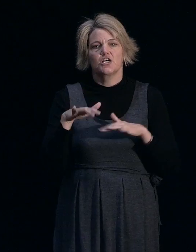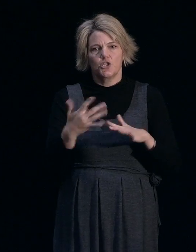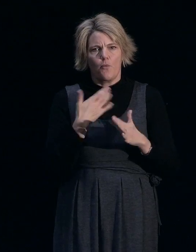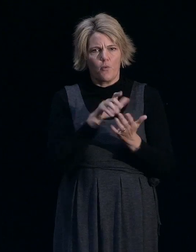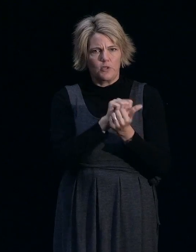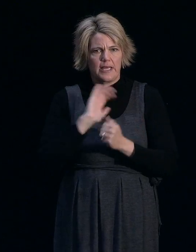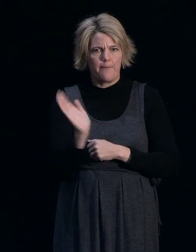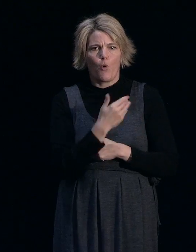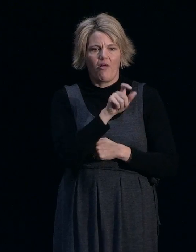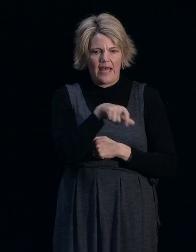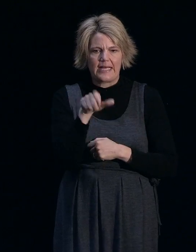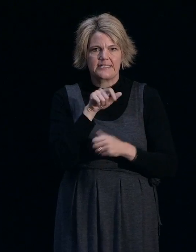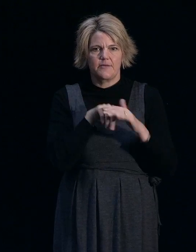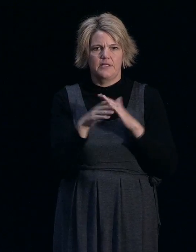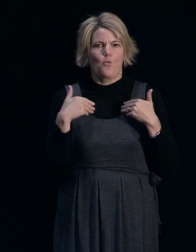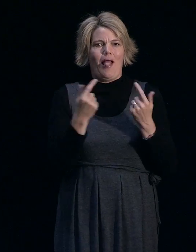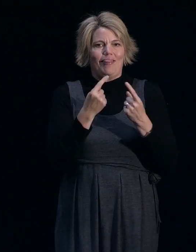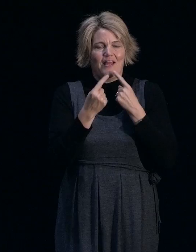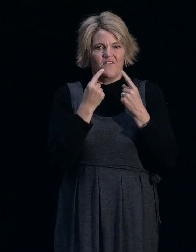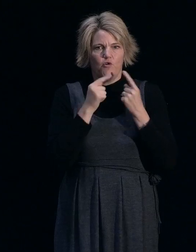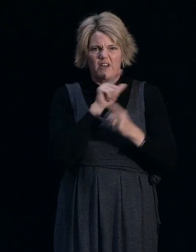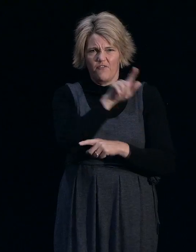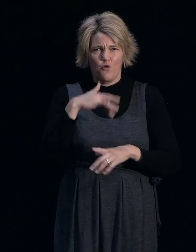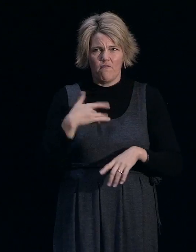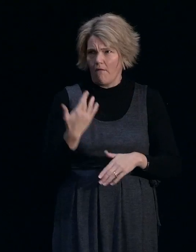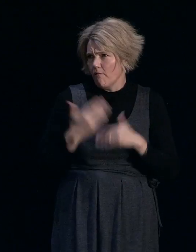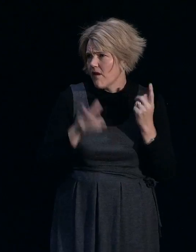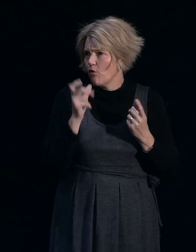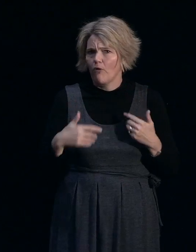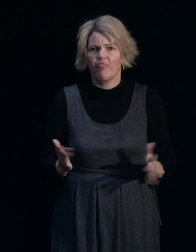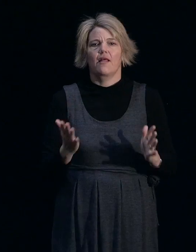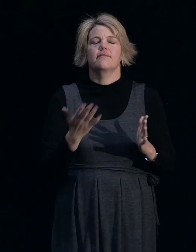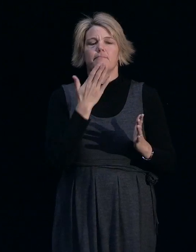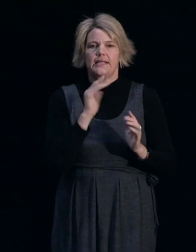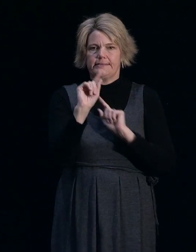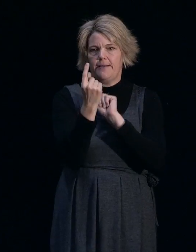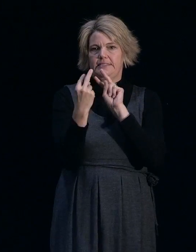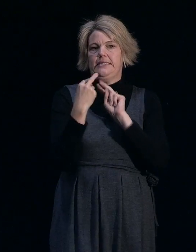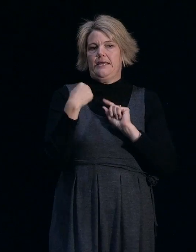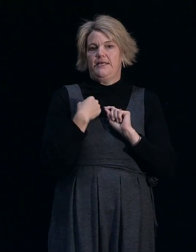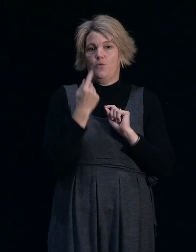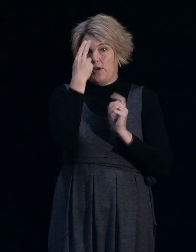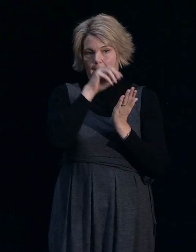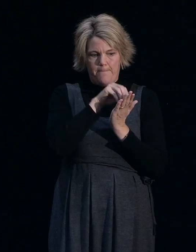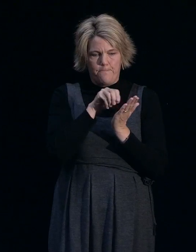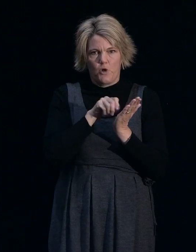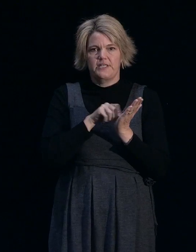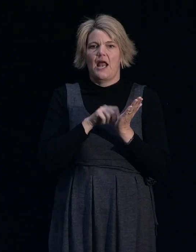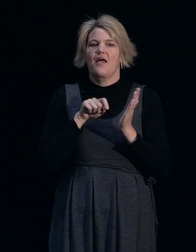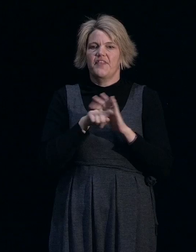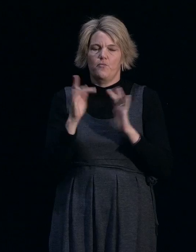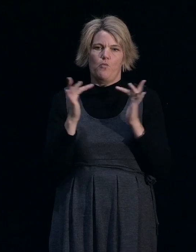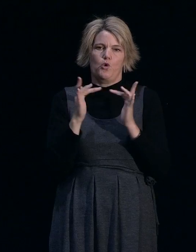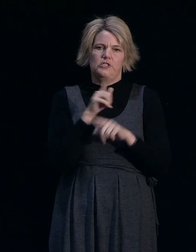informed. If you feel that isn't happening, come and see us down there. We'll take a note and we'll get your case manager to contact you as soon as